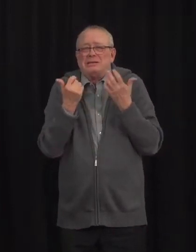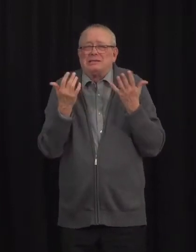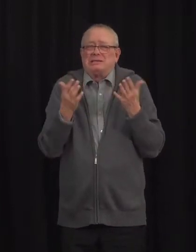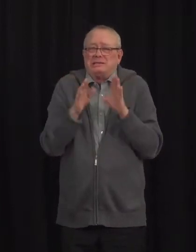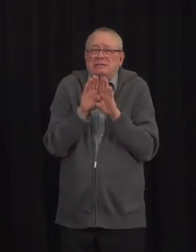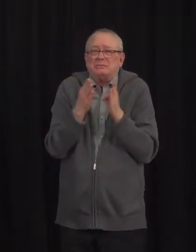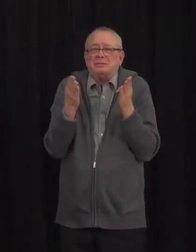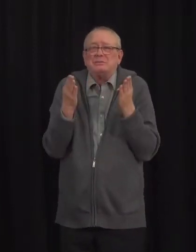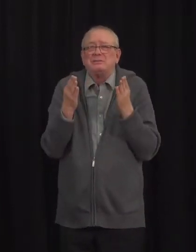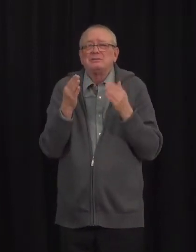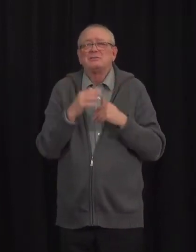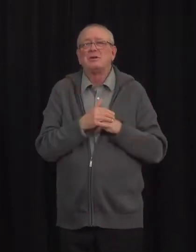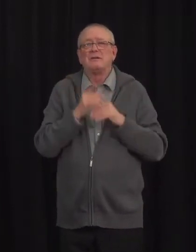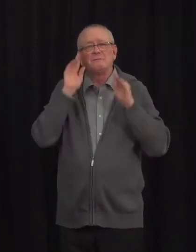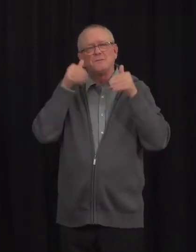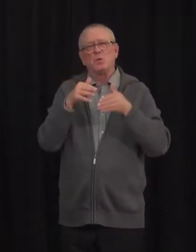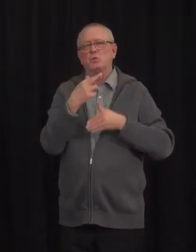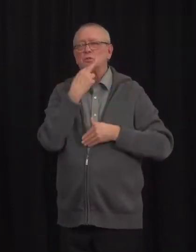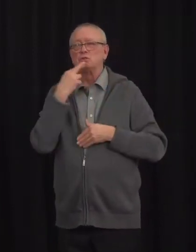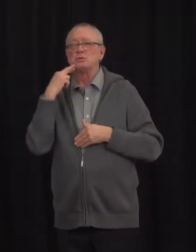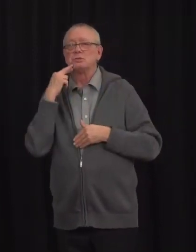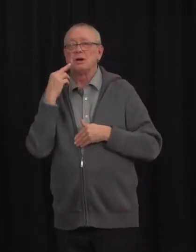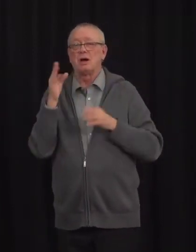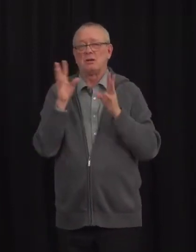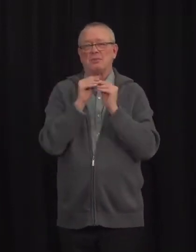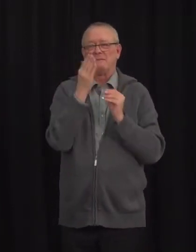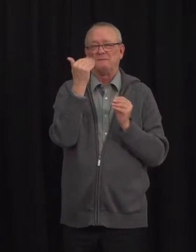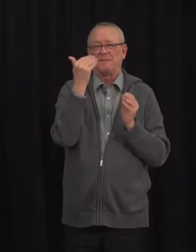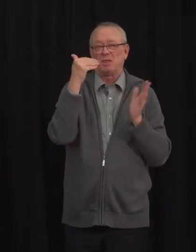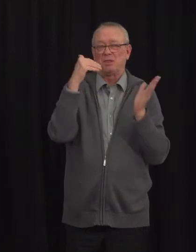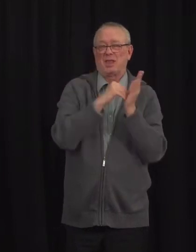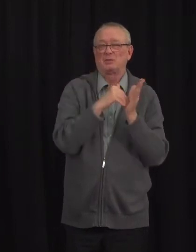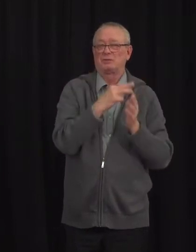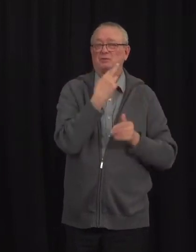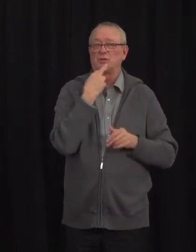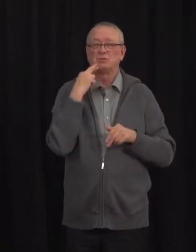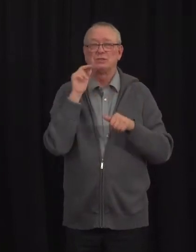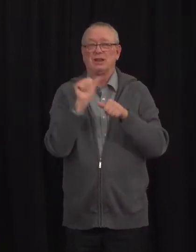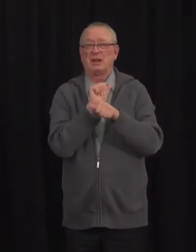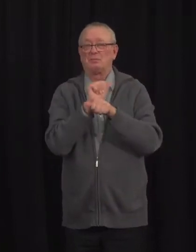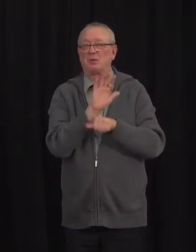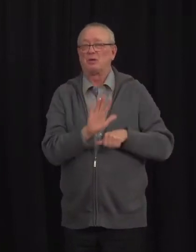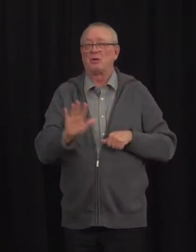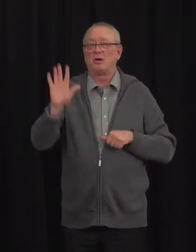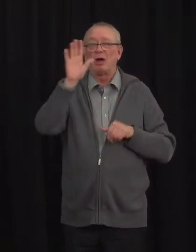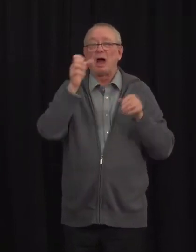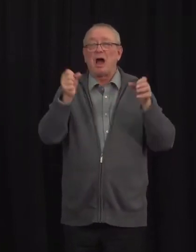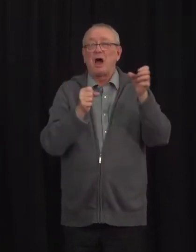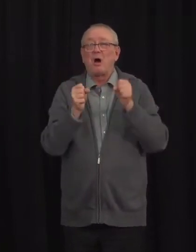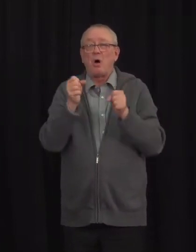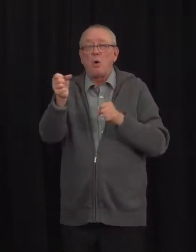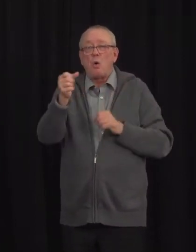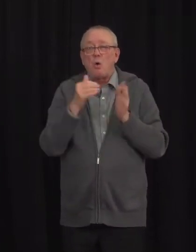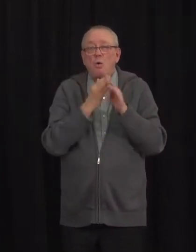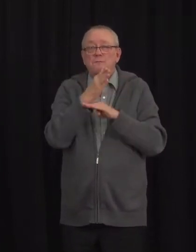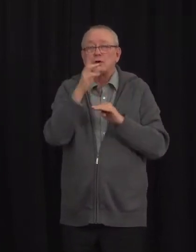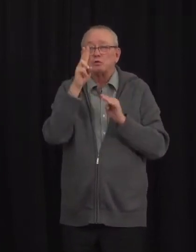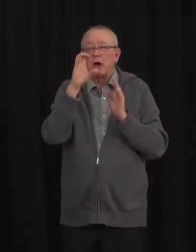15,000 restaurants in Alberta employing over 200,000 people, many of them people with modest incomes.